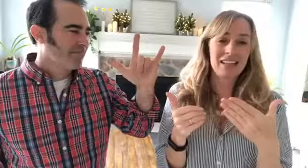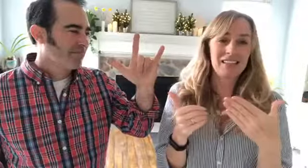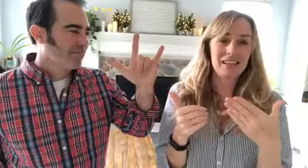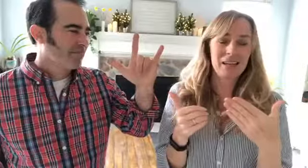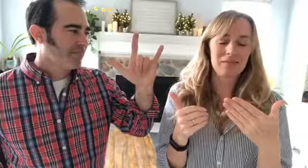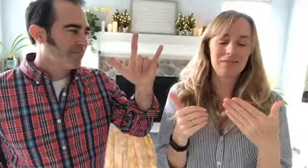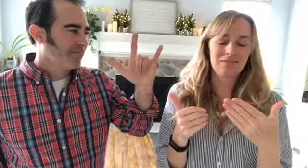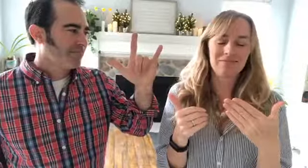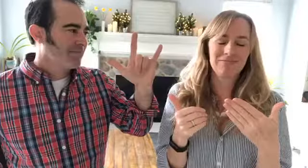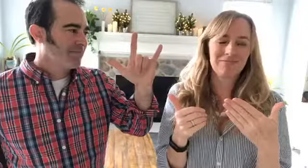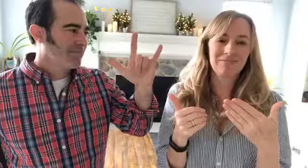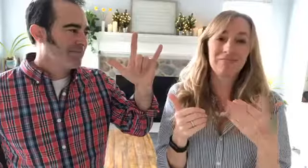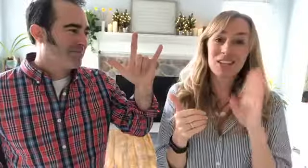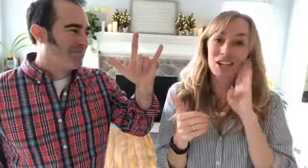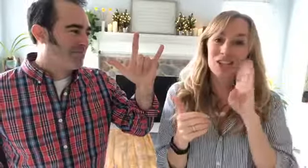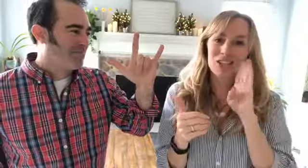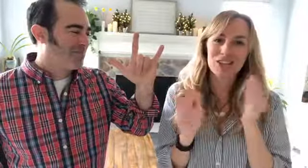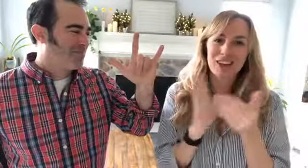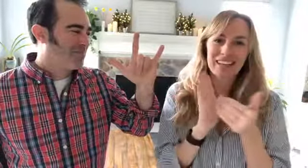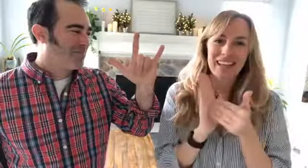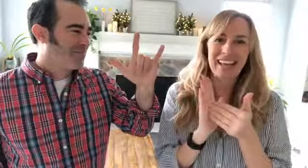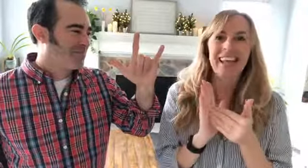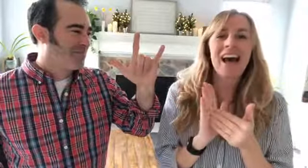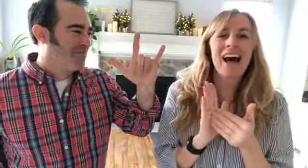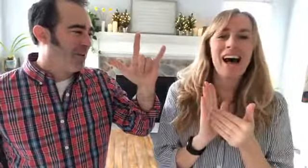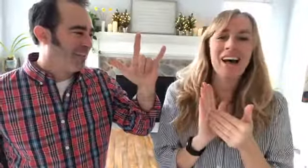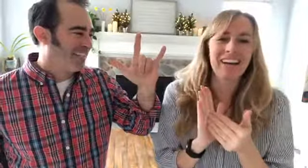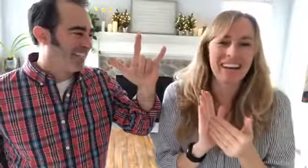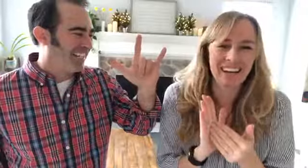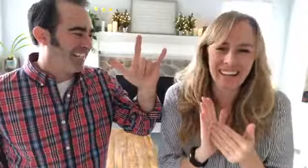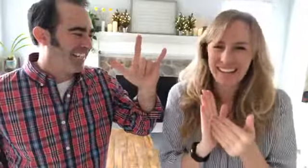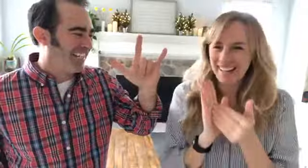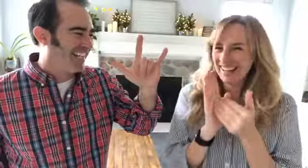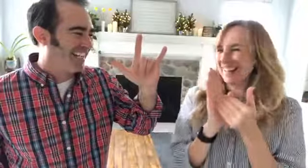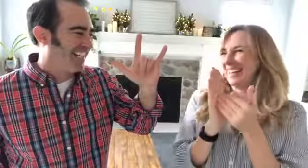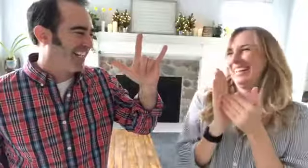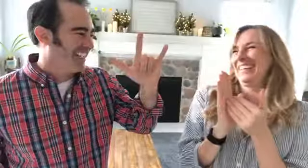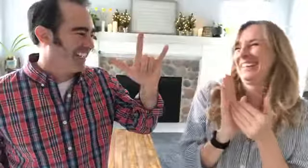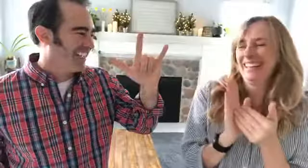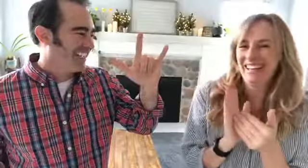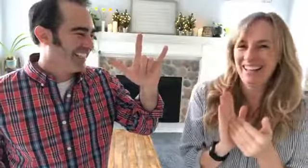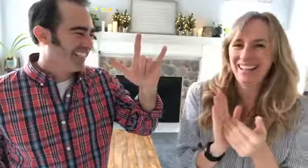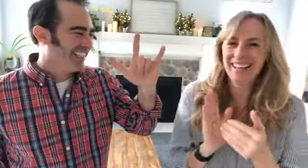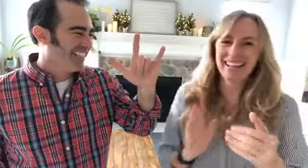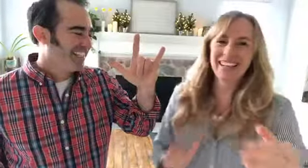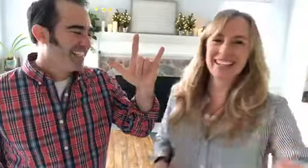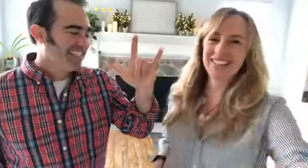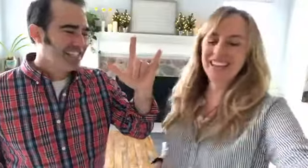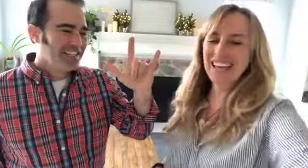it's the dog again should we go